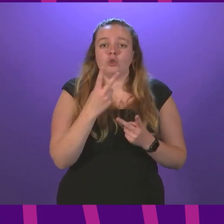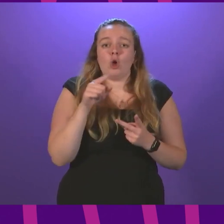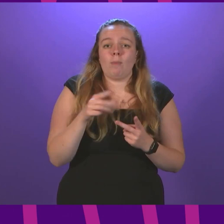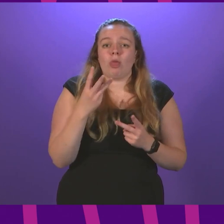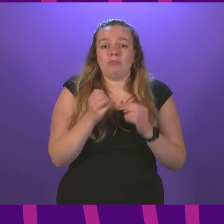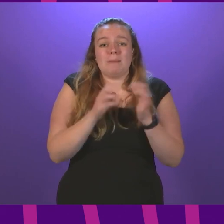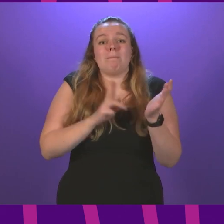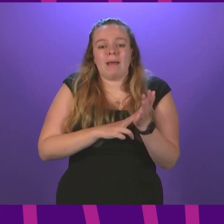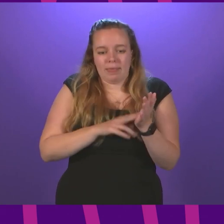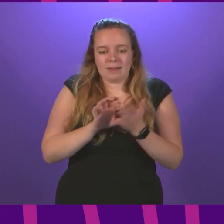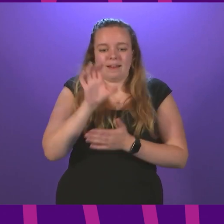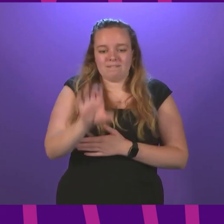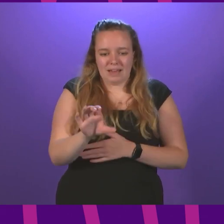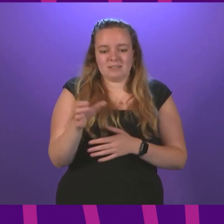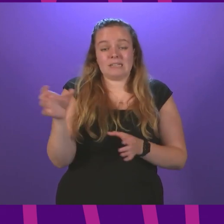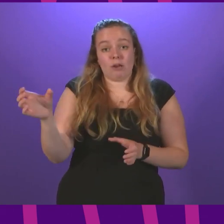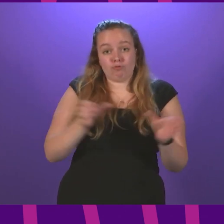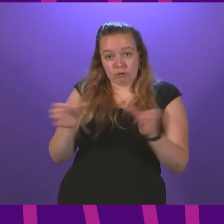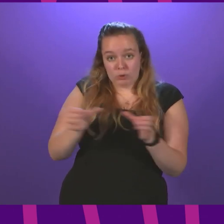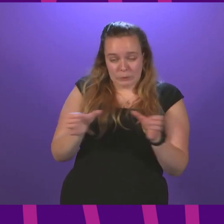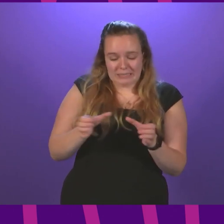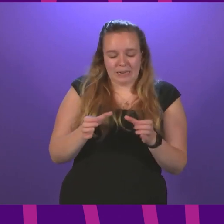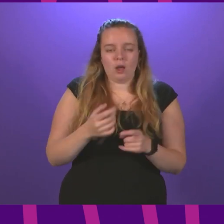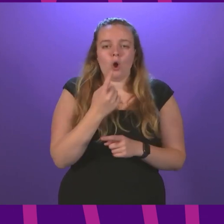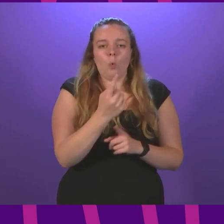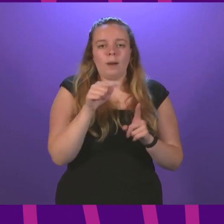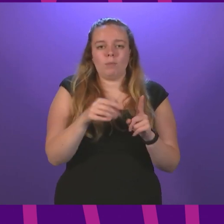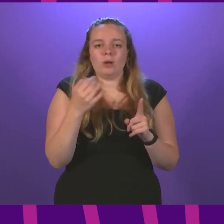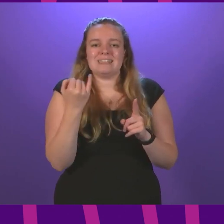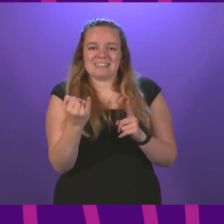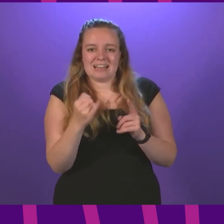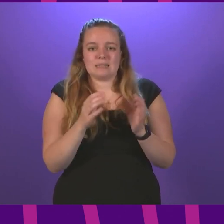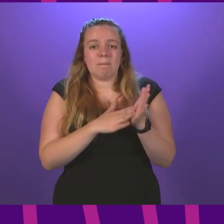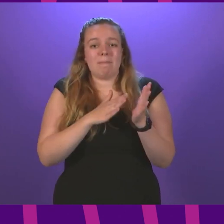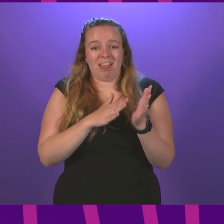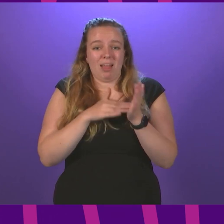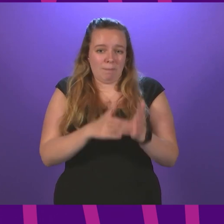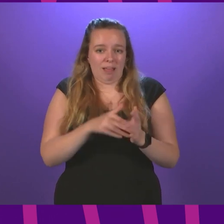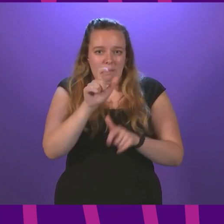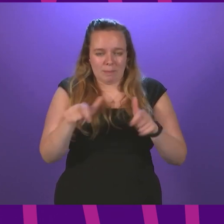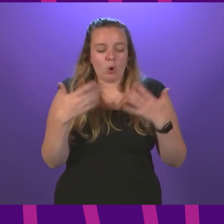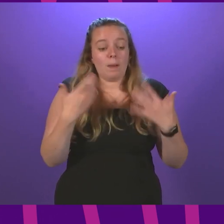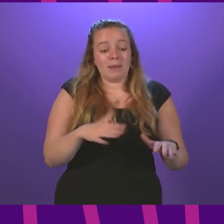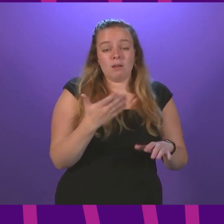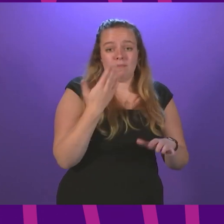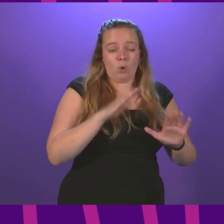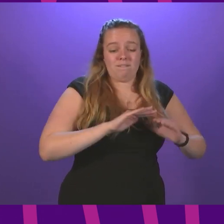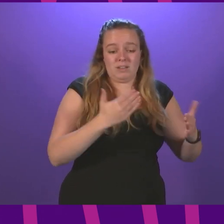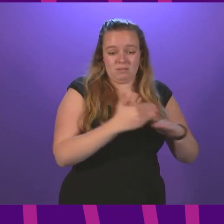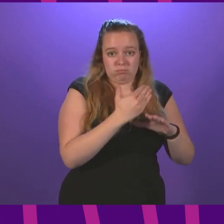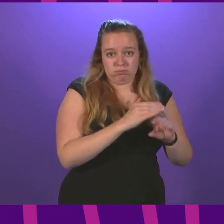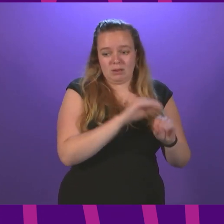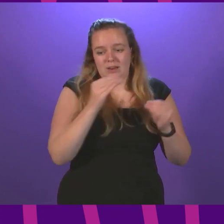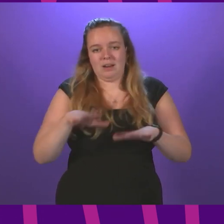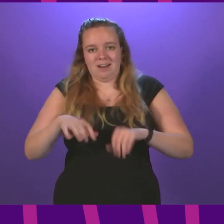invested in recruiting them. The £1.6 million people who have moved from unemployment into work since